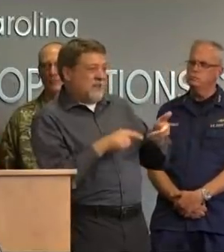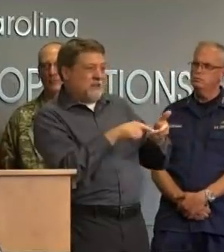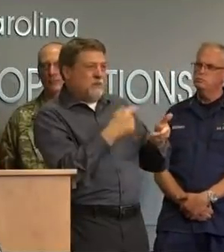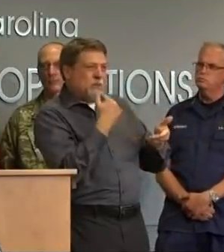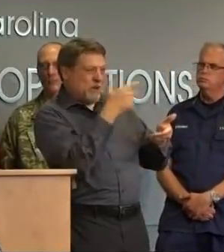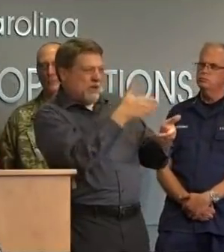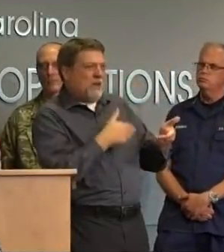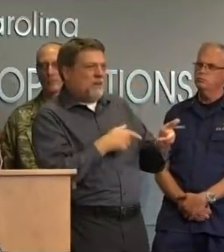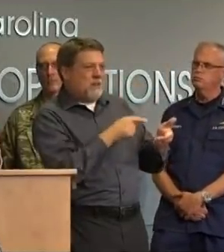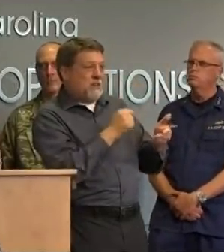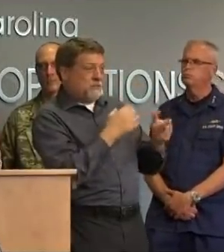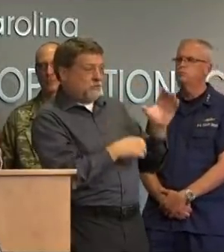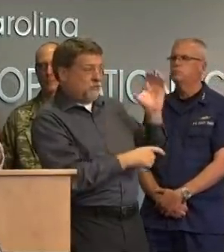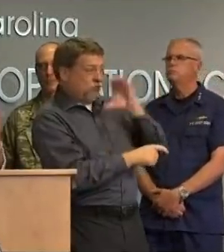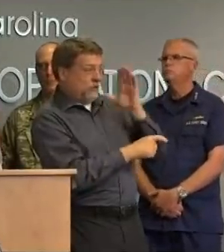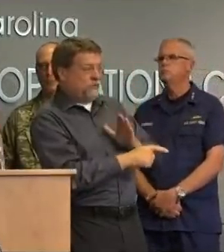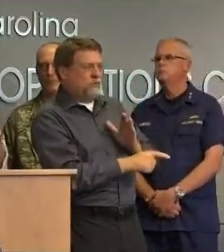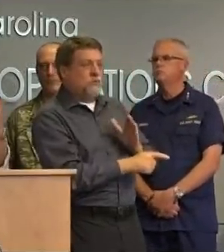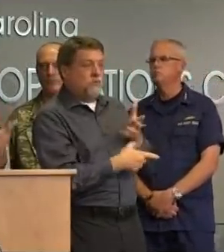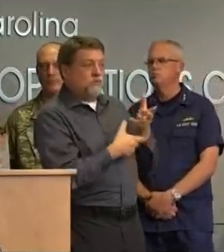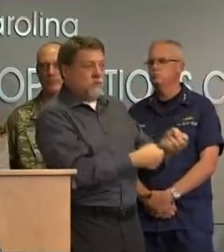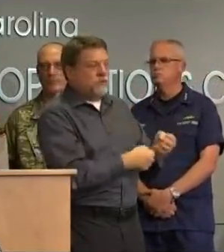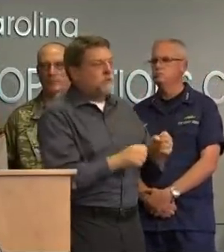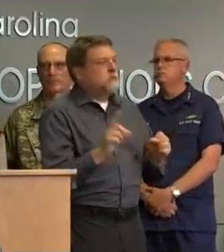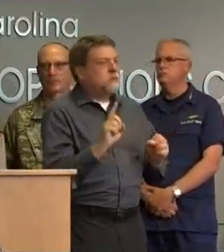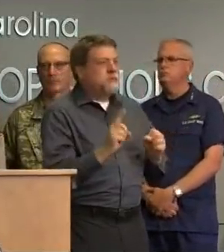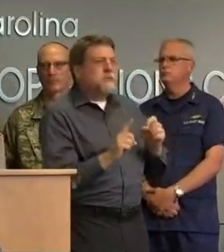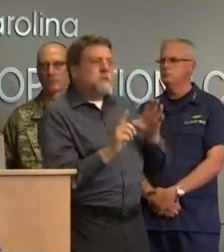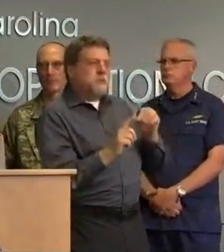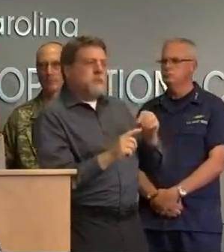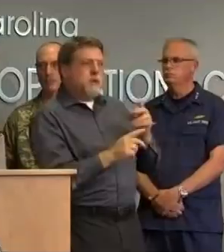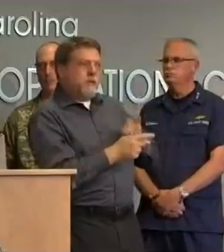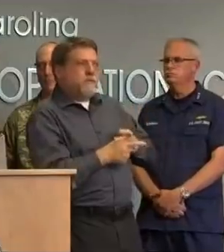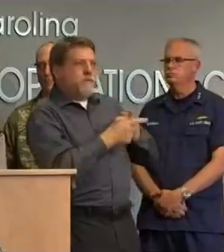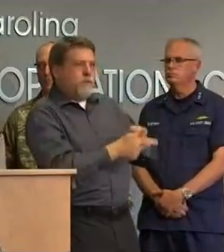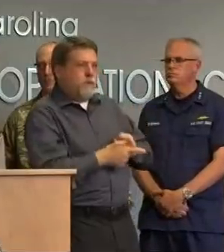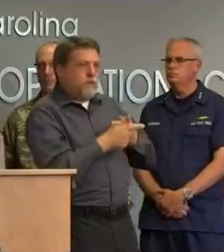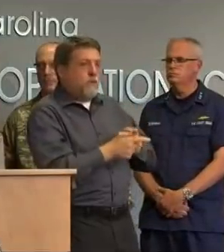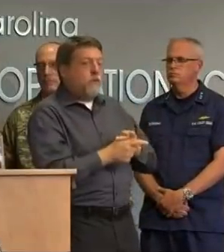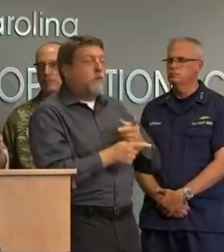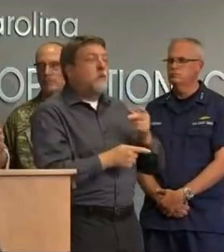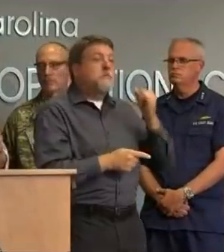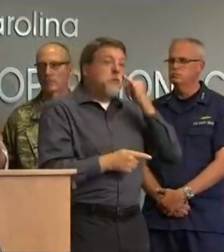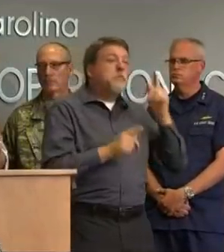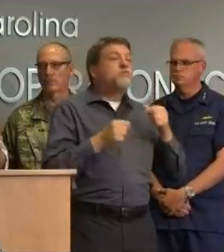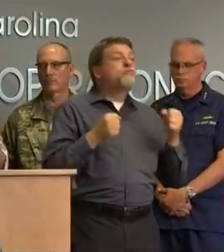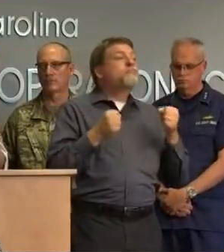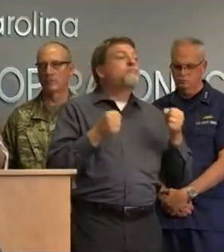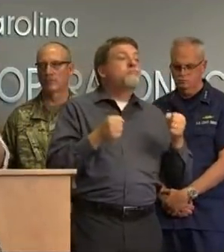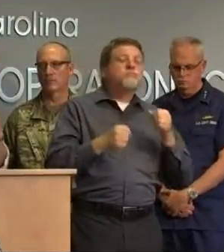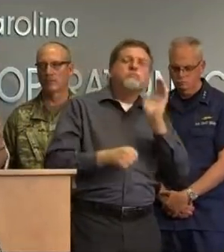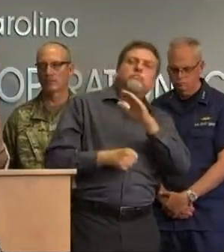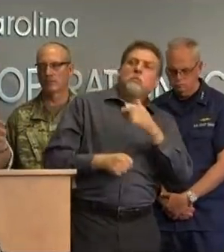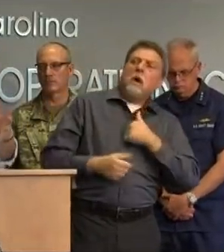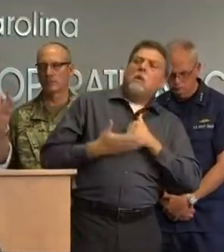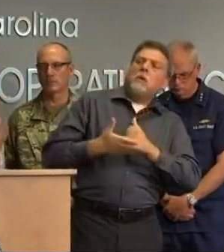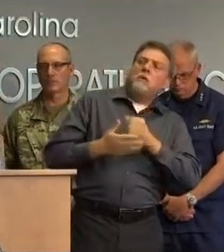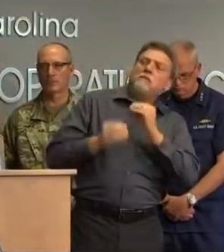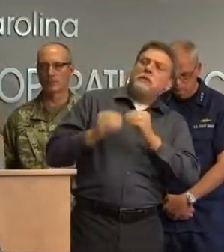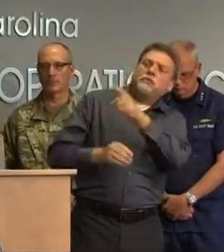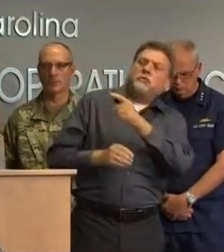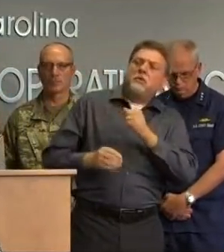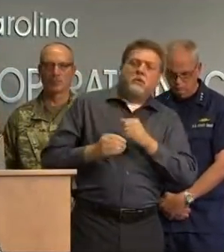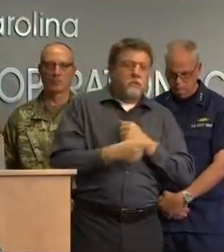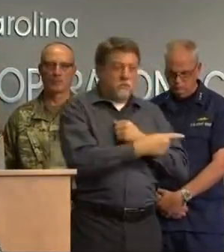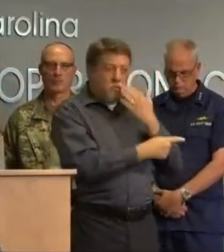your community make sure that they are licensed make sure they have insurance when you get uh start a business relationship